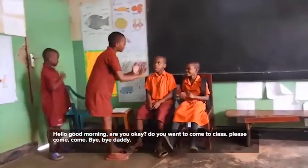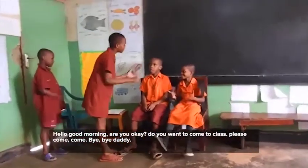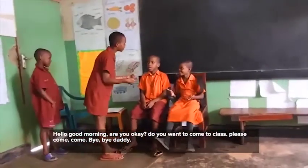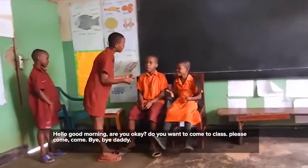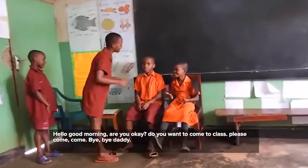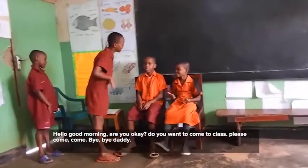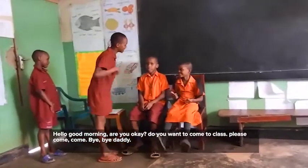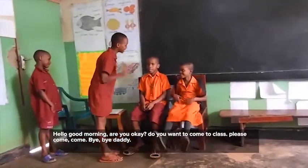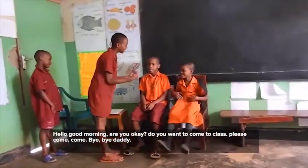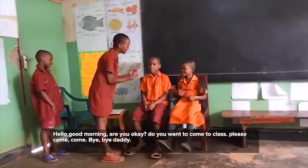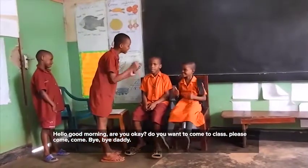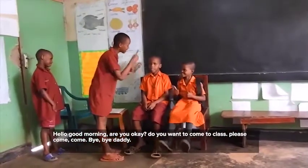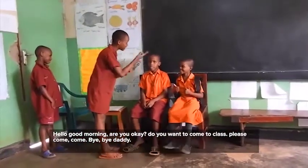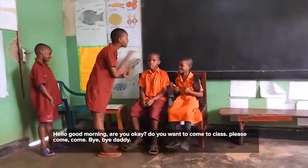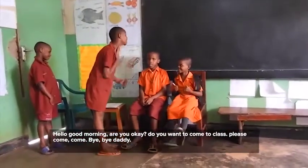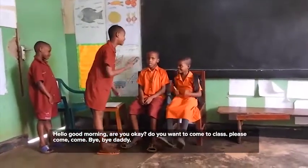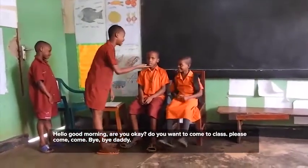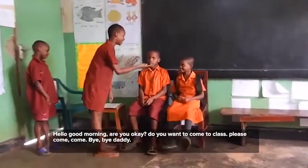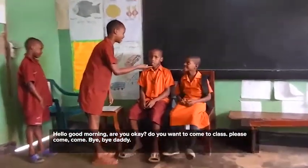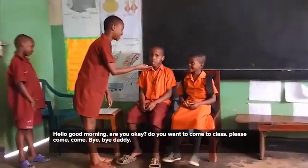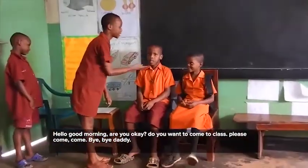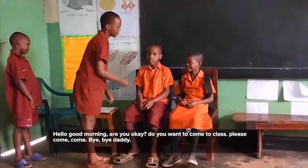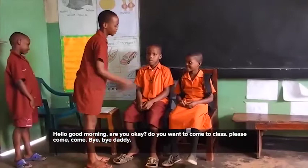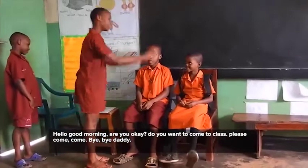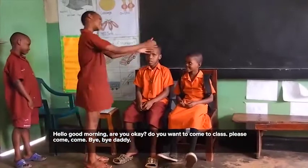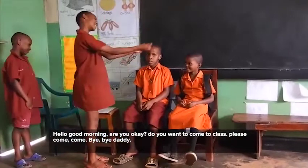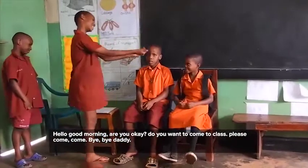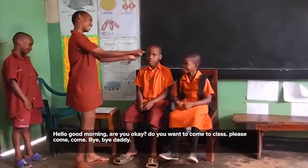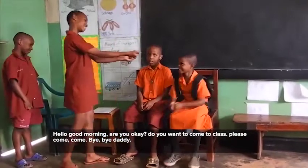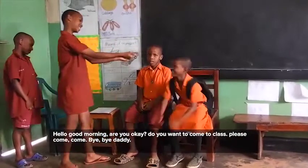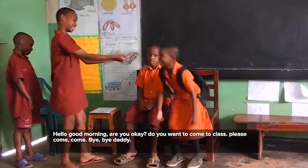Hello, good morning. Are you okay? Do you want to go to class? Please come. Come.